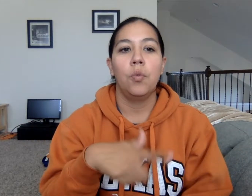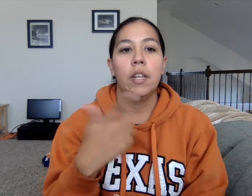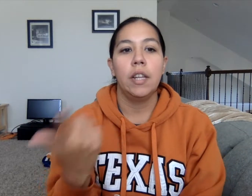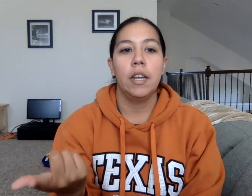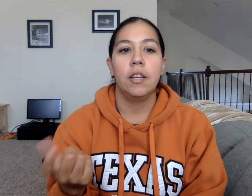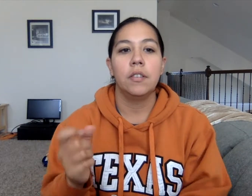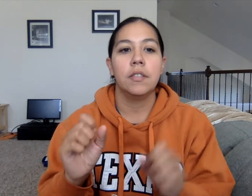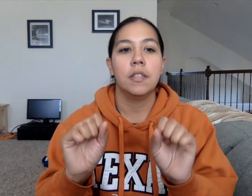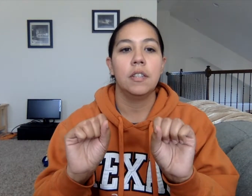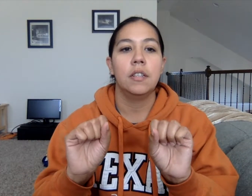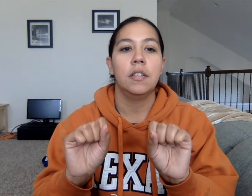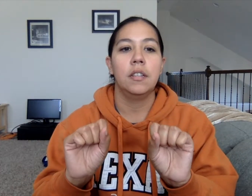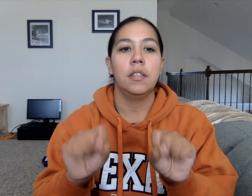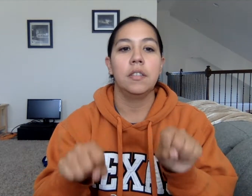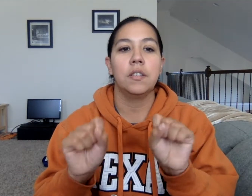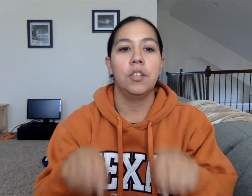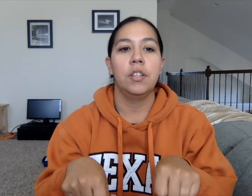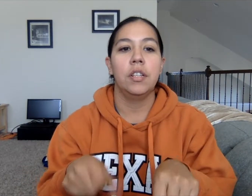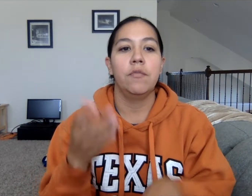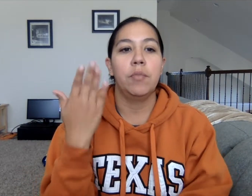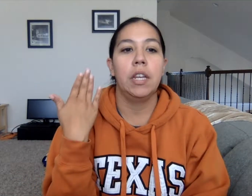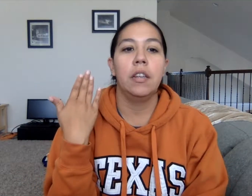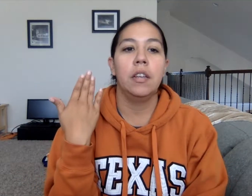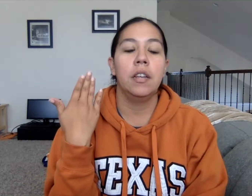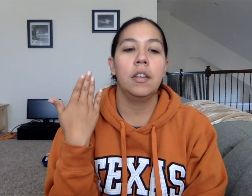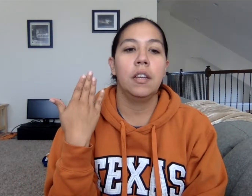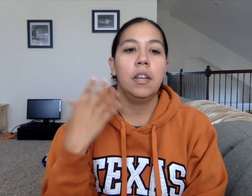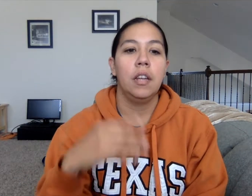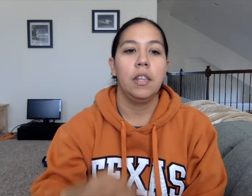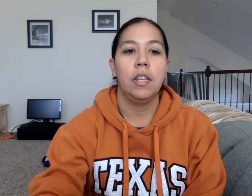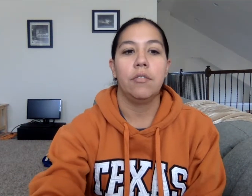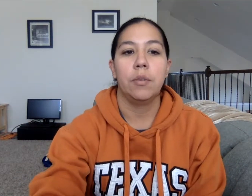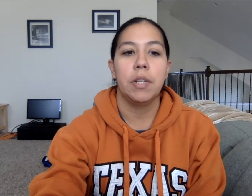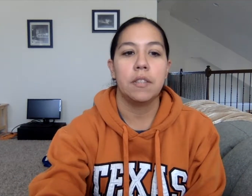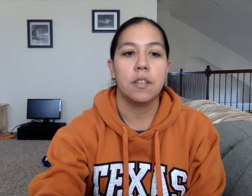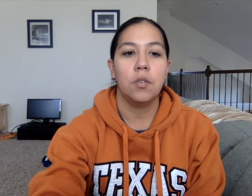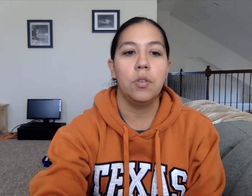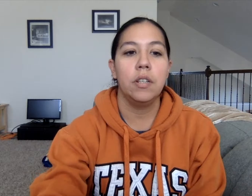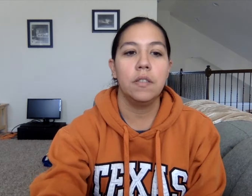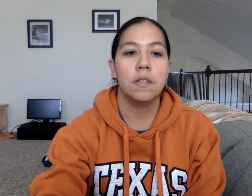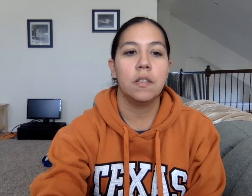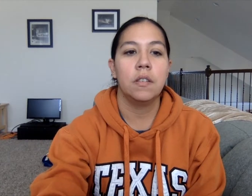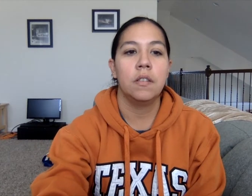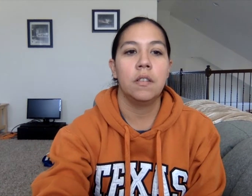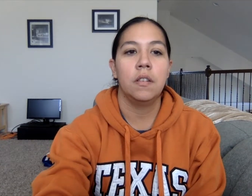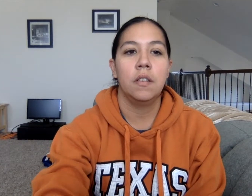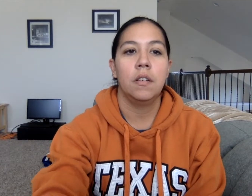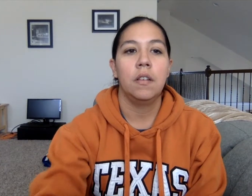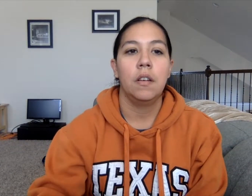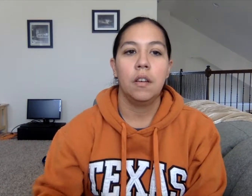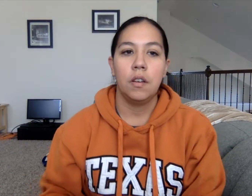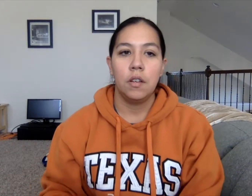I had the strangest feeling. You're a world, not